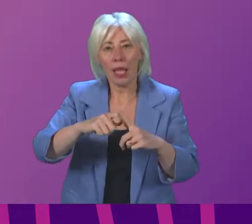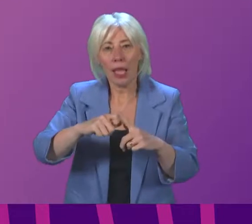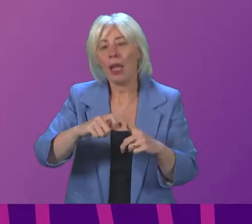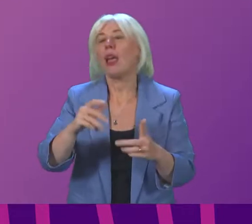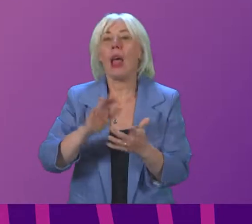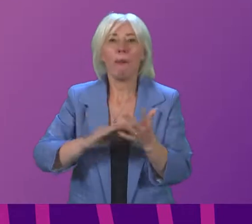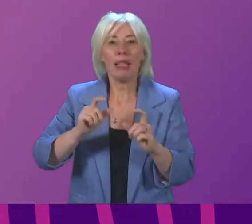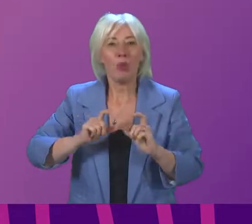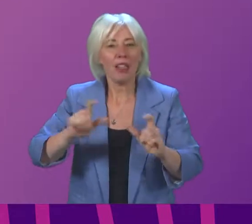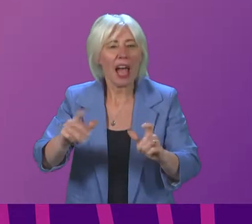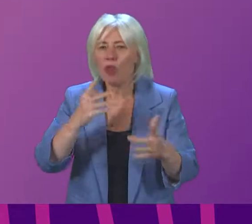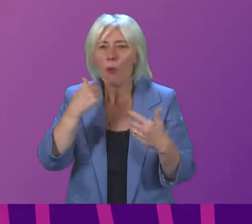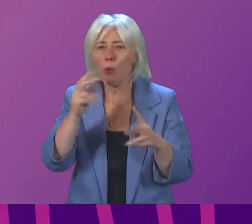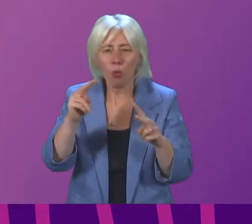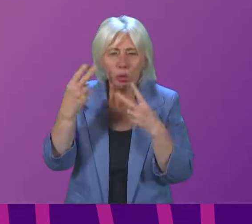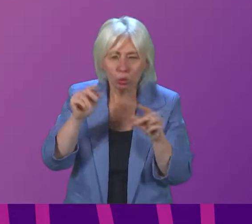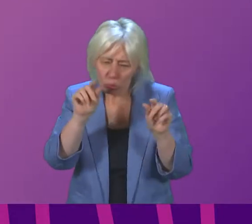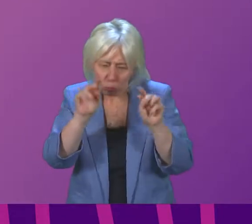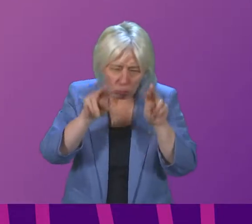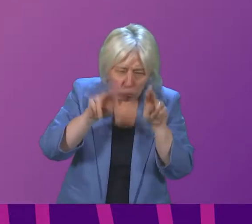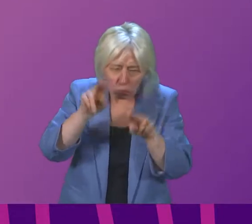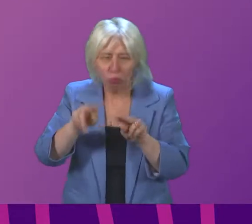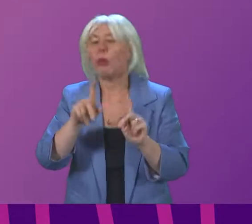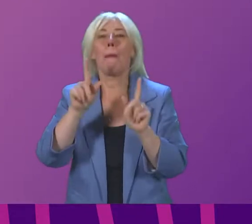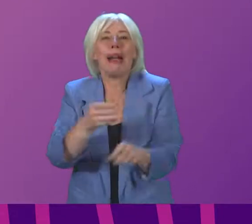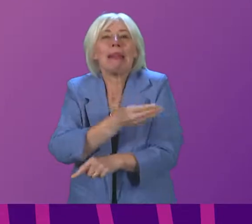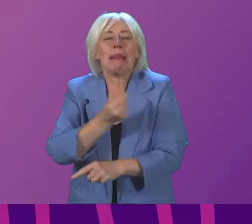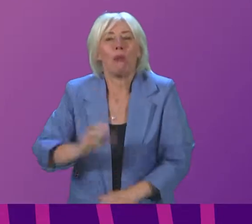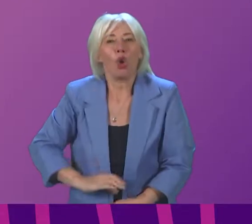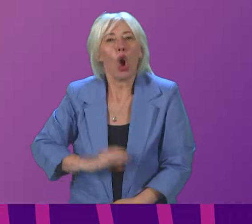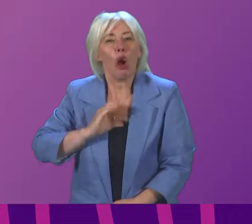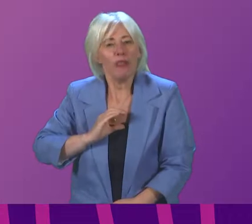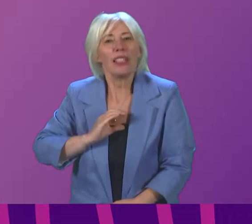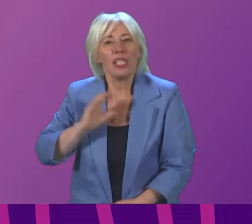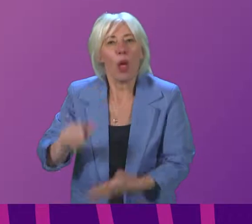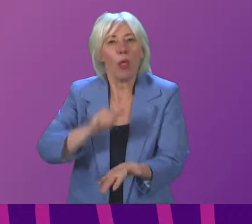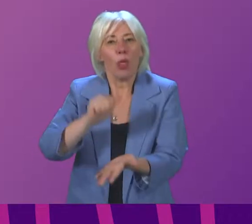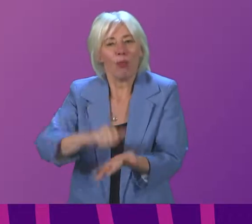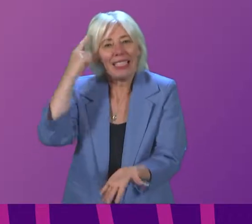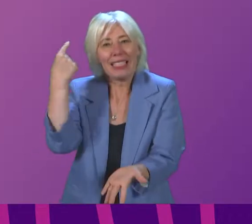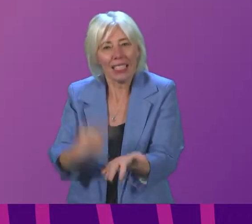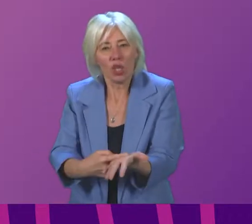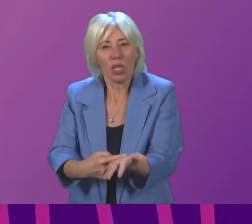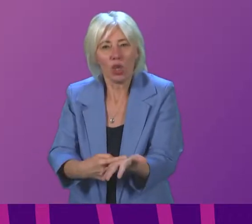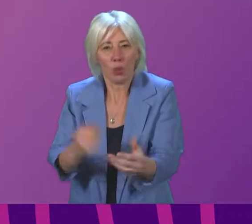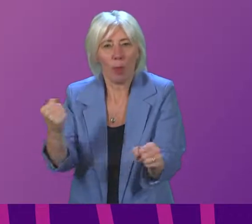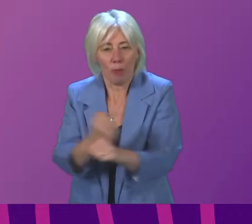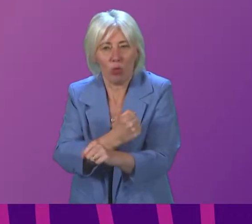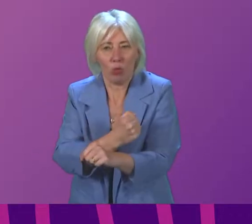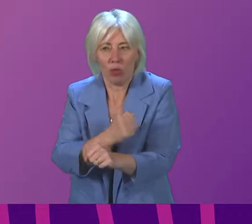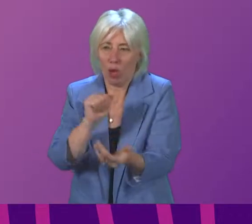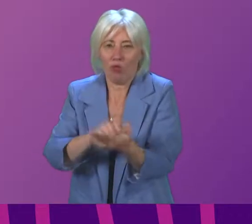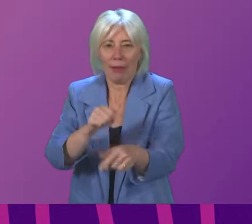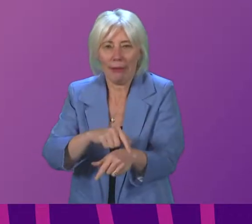with that, we will have to work at that. But it does, I hope, give some degree of confidence that the right judgments are being taken in how we